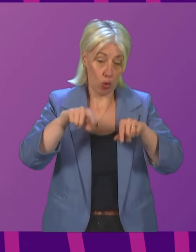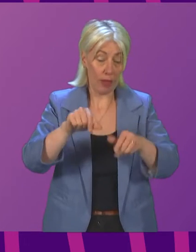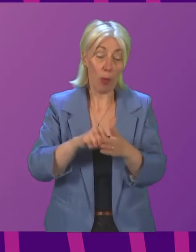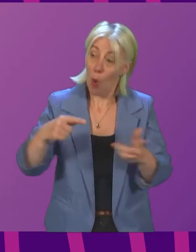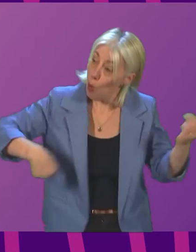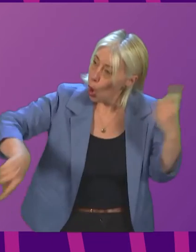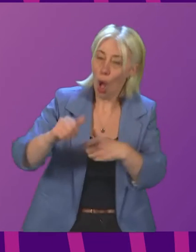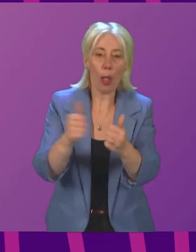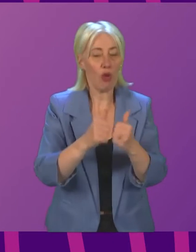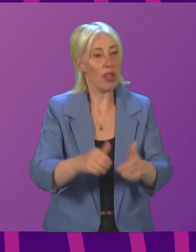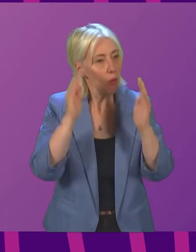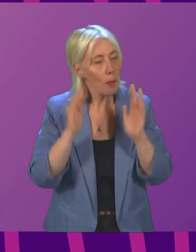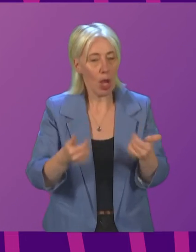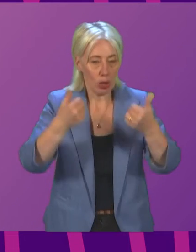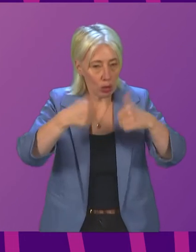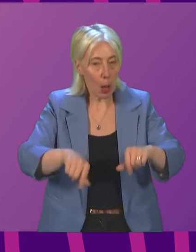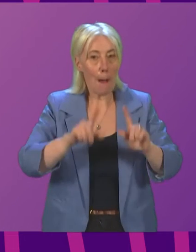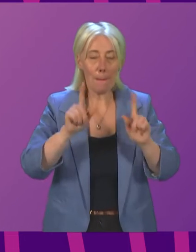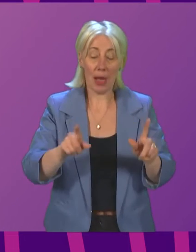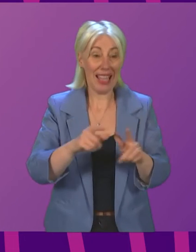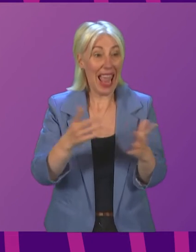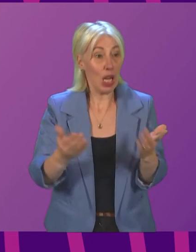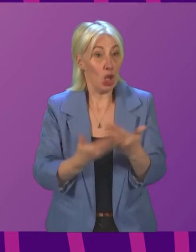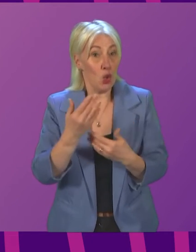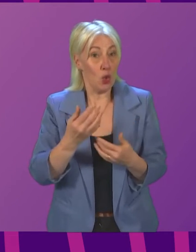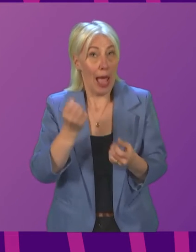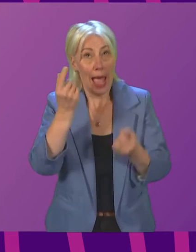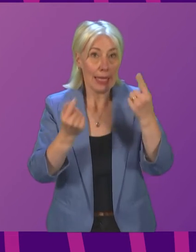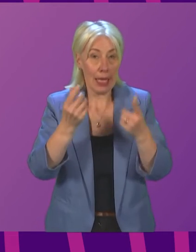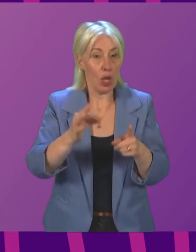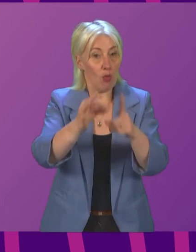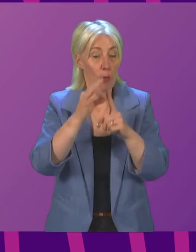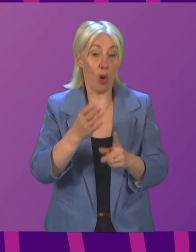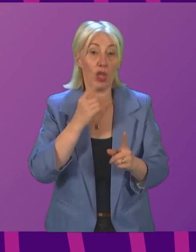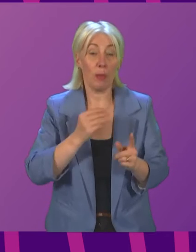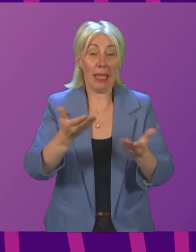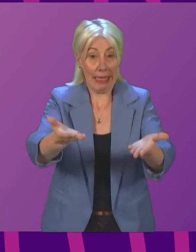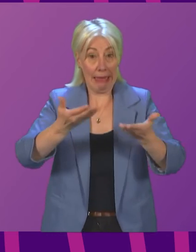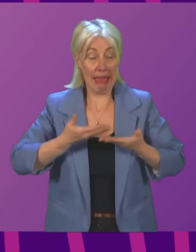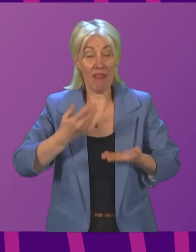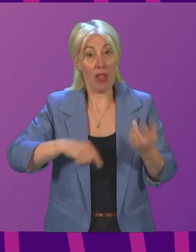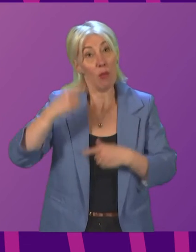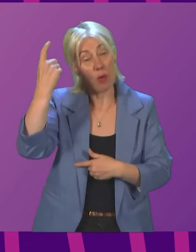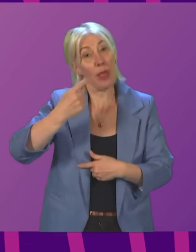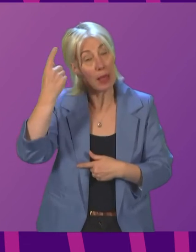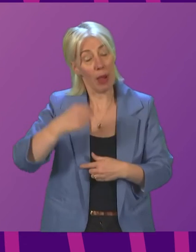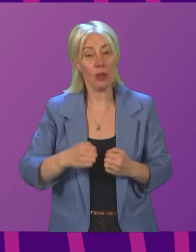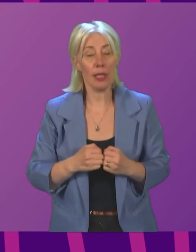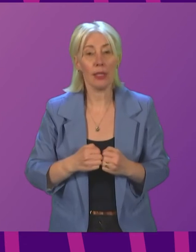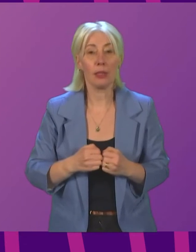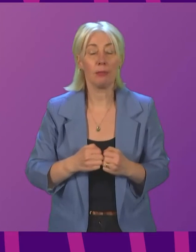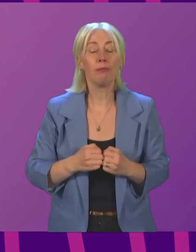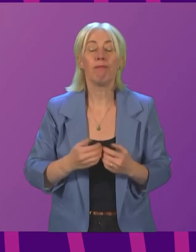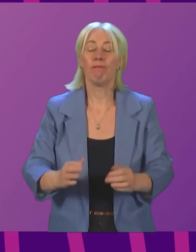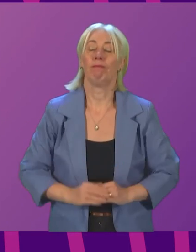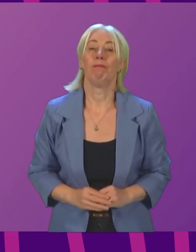addressed, then they can come forward with those proposals and we will listen to them. Thank you. That concludes topical questions. The next item